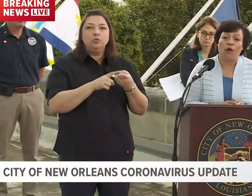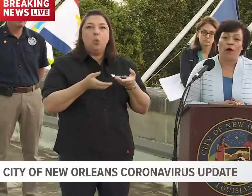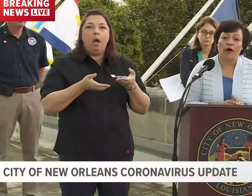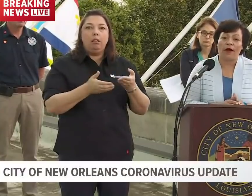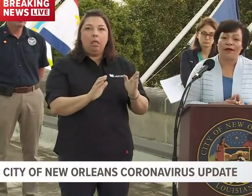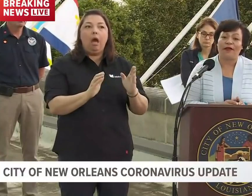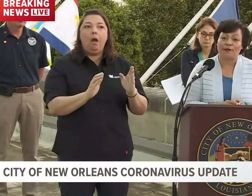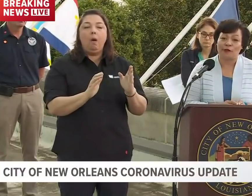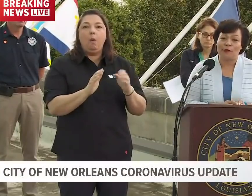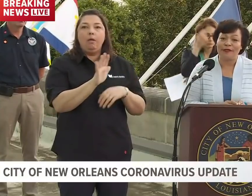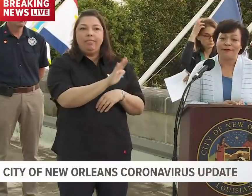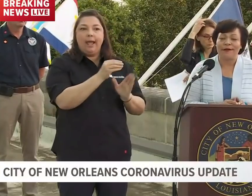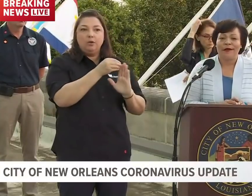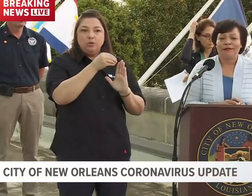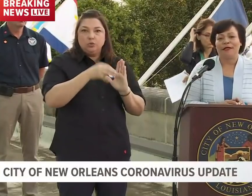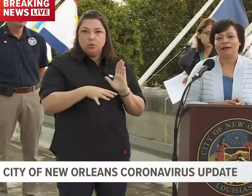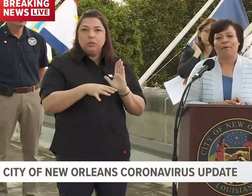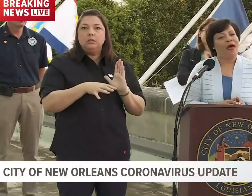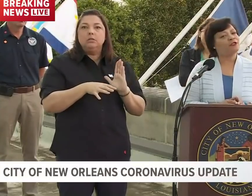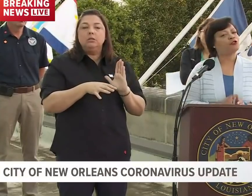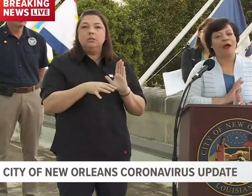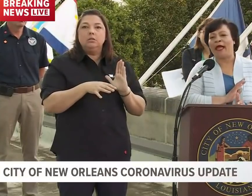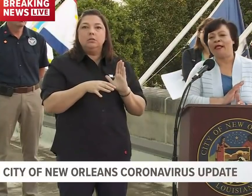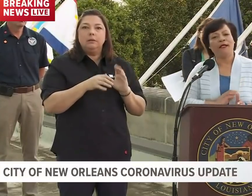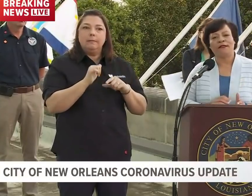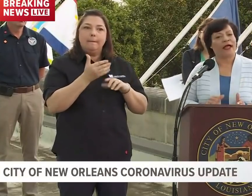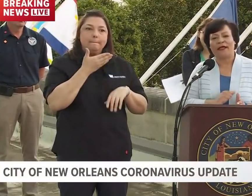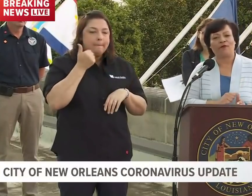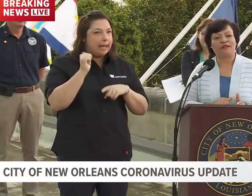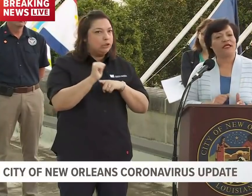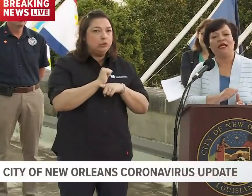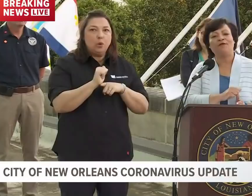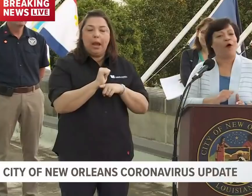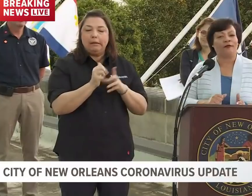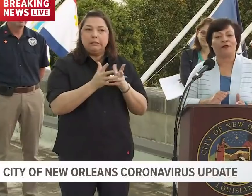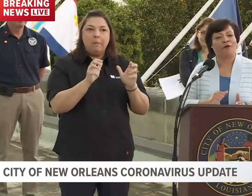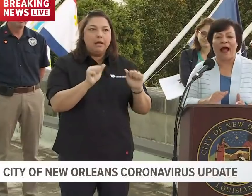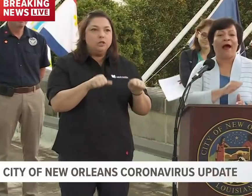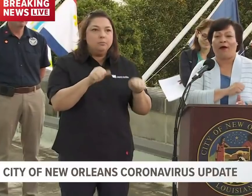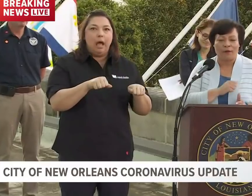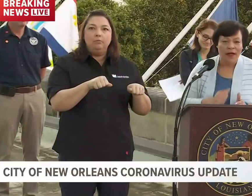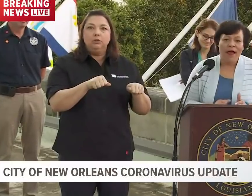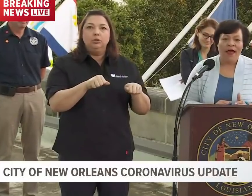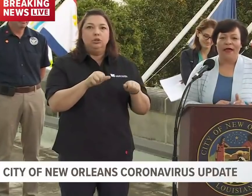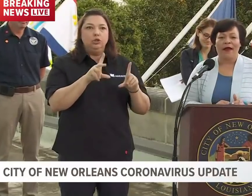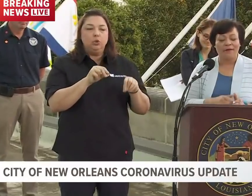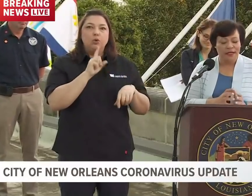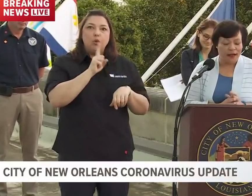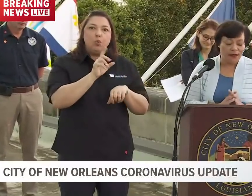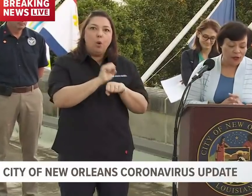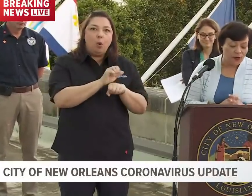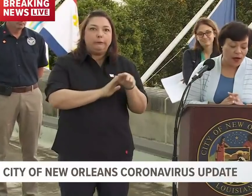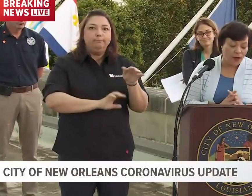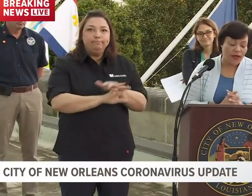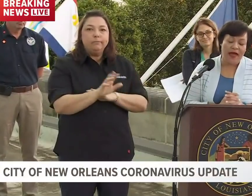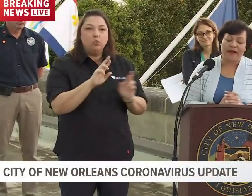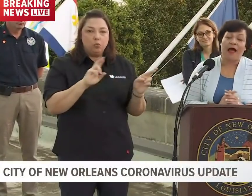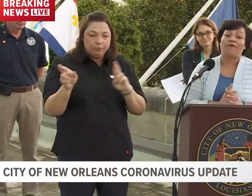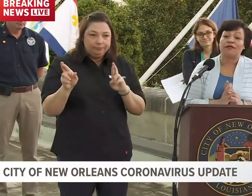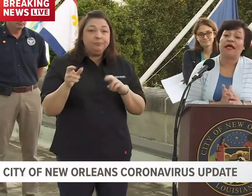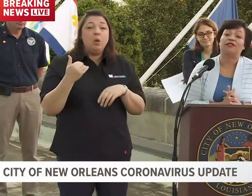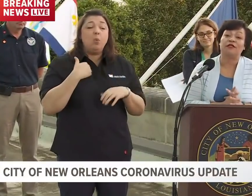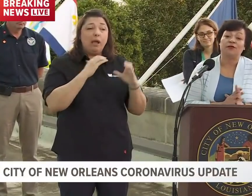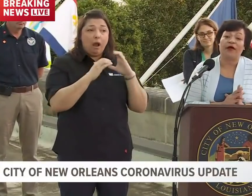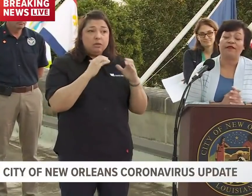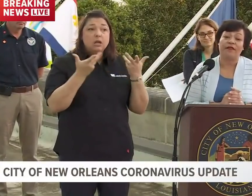for their students to get the best training that they can receive on the ground. And I'm telling you, we had